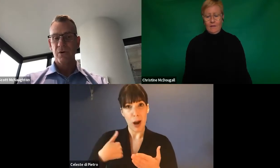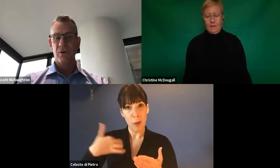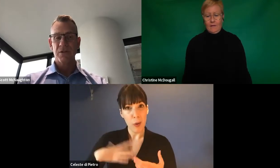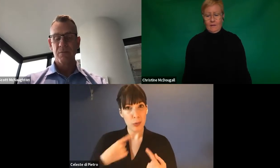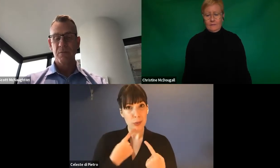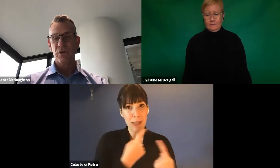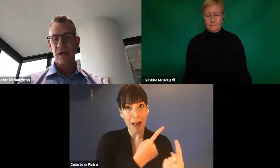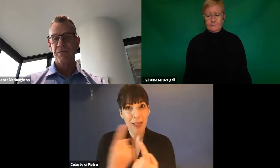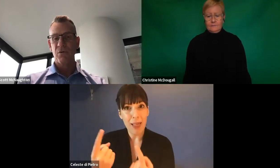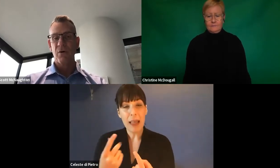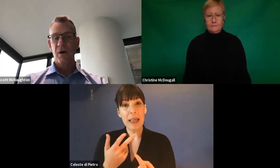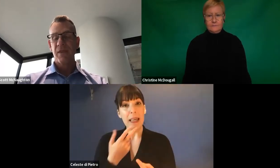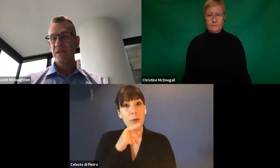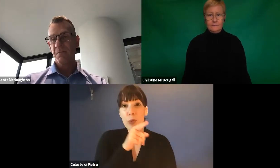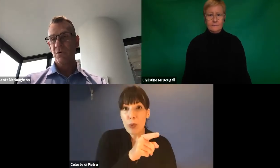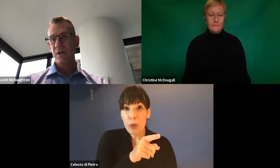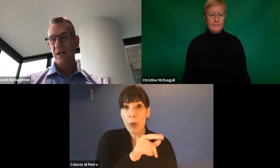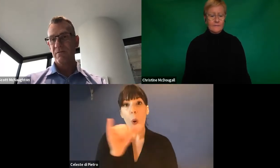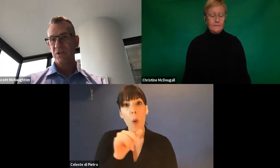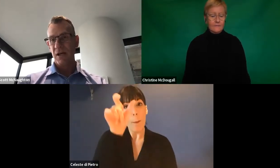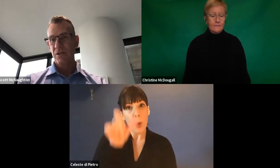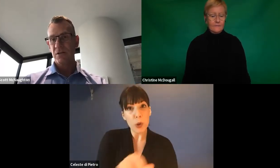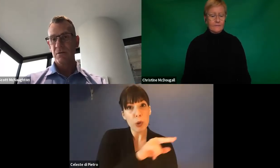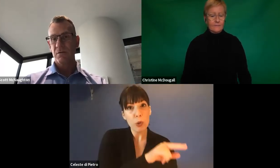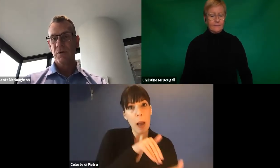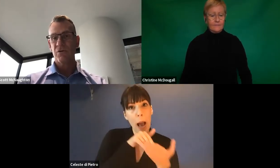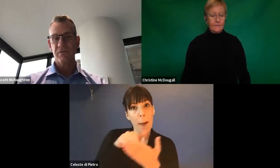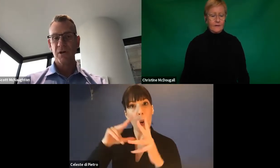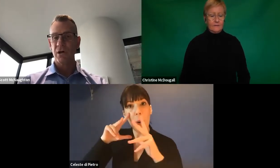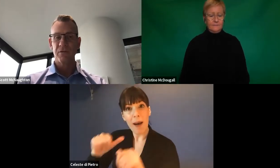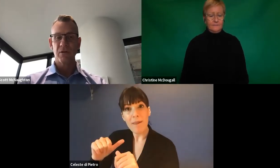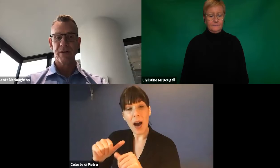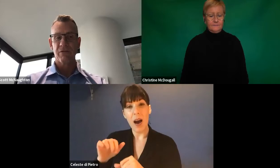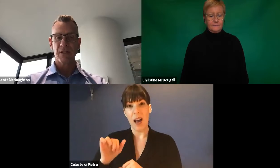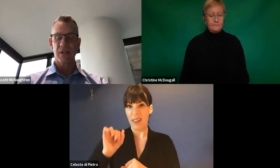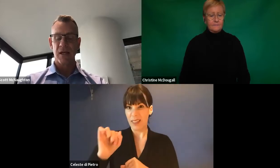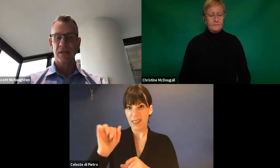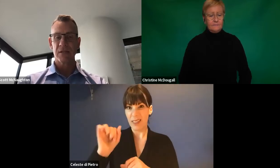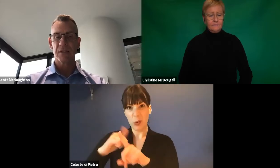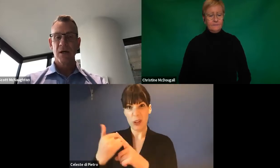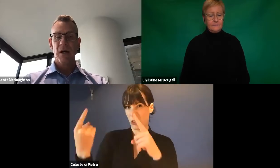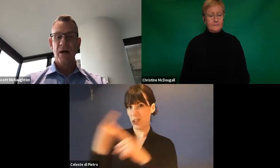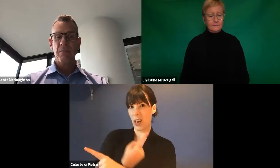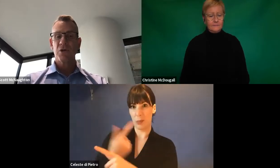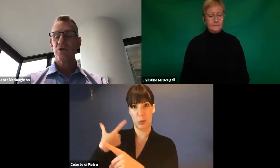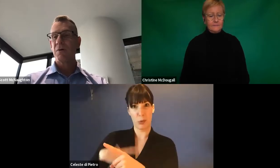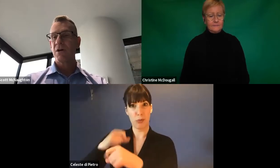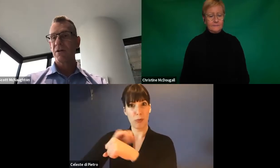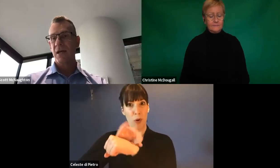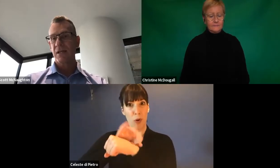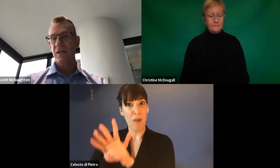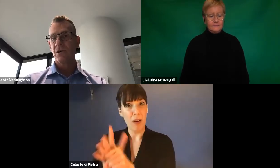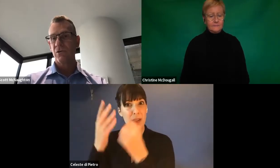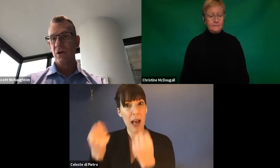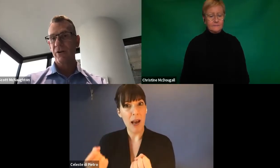or someone you care for, their support needs have changed because of COVID or whatever reason that is, you should be